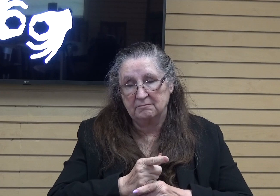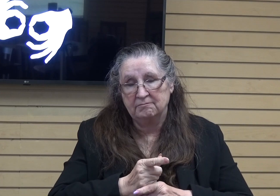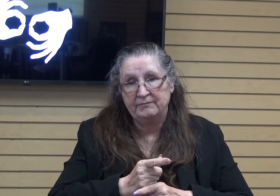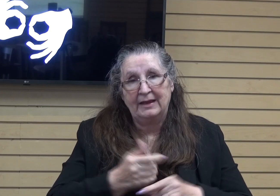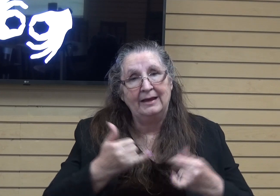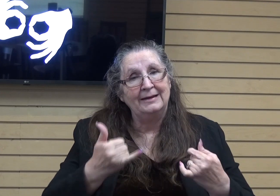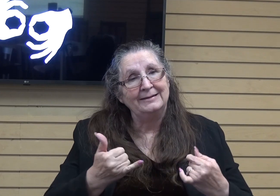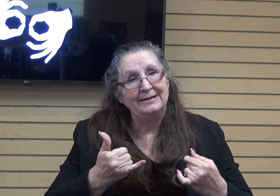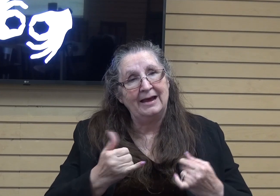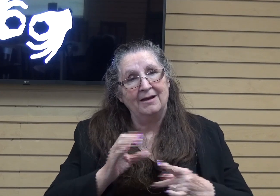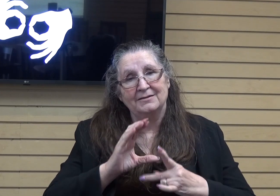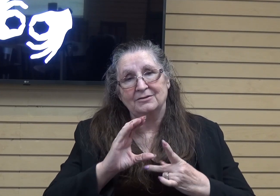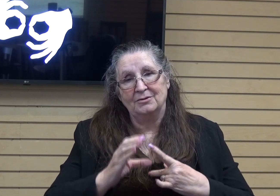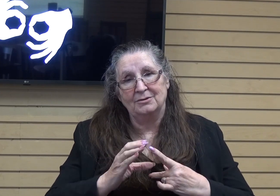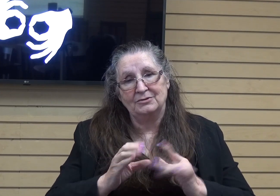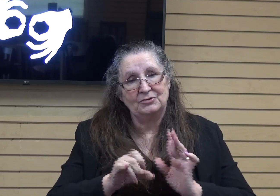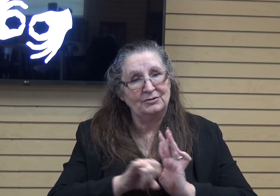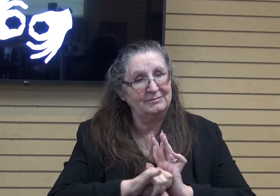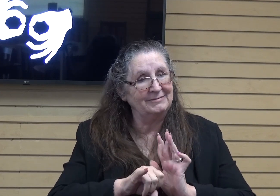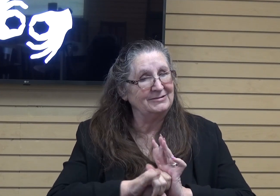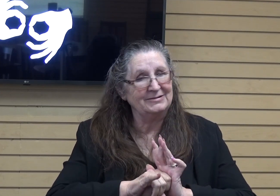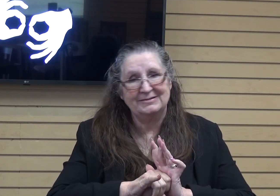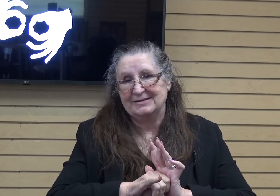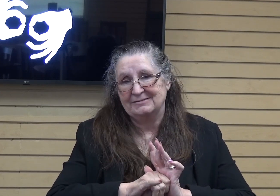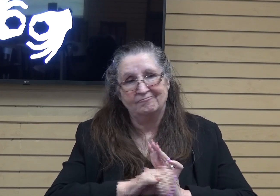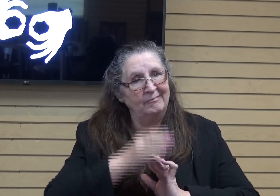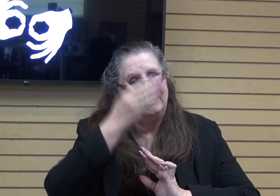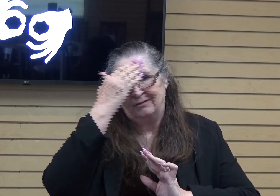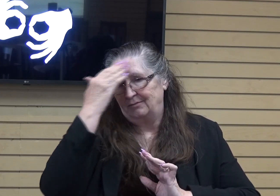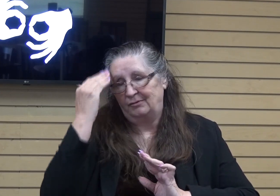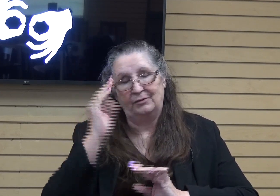now that identity is being wiped away from the American mind.